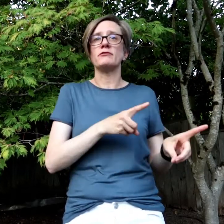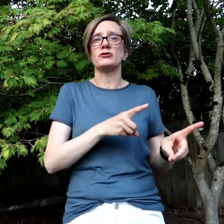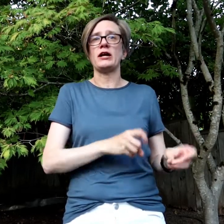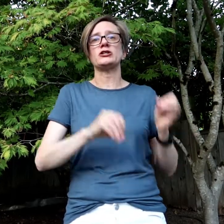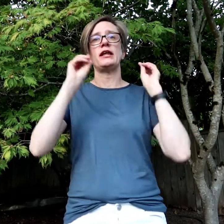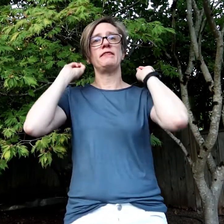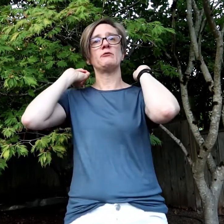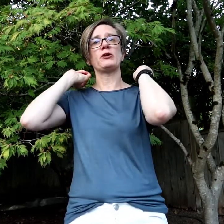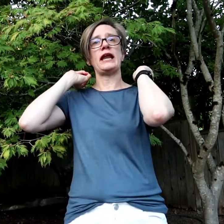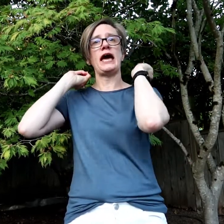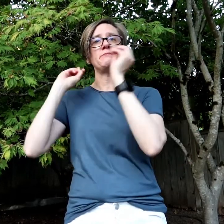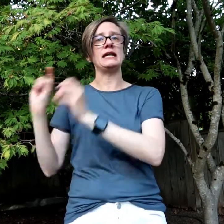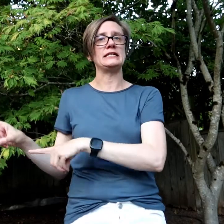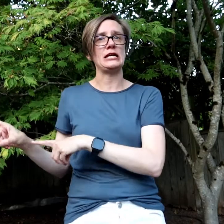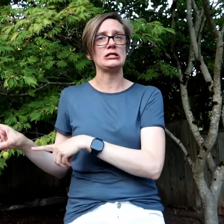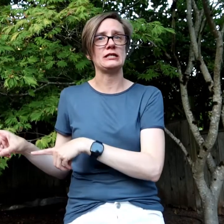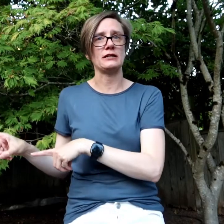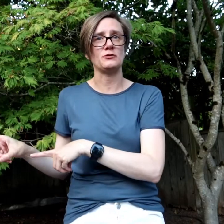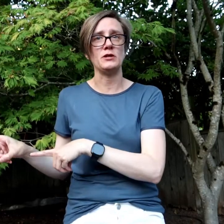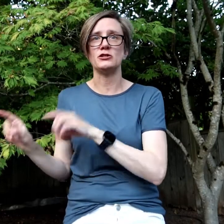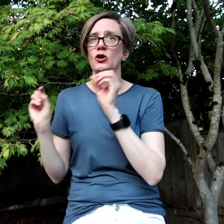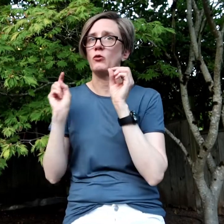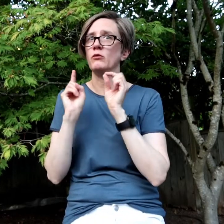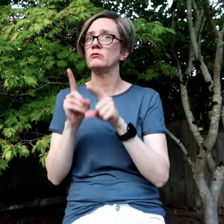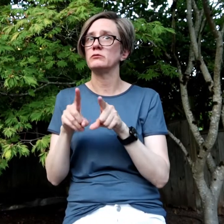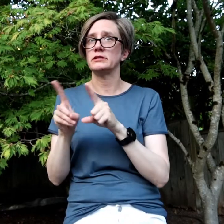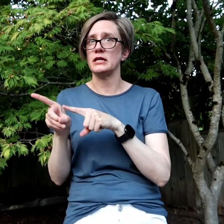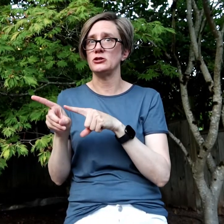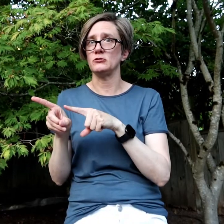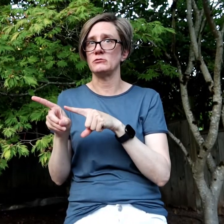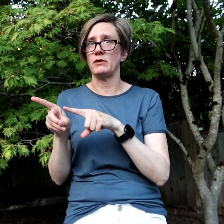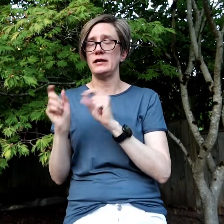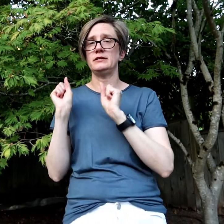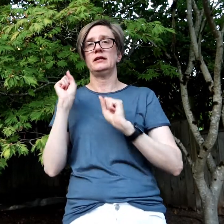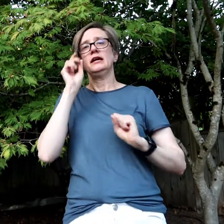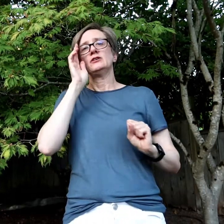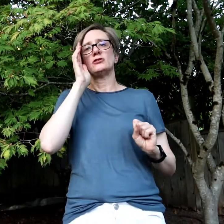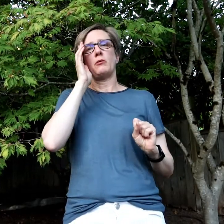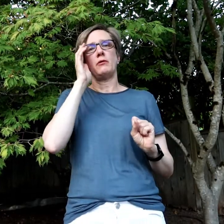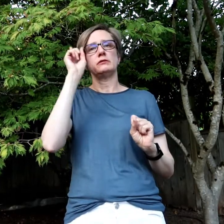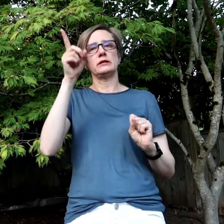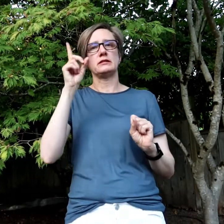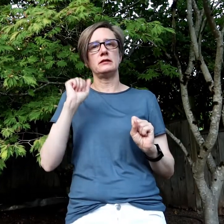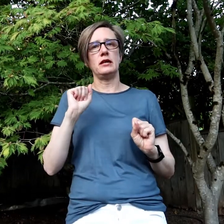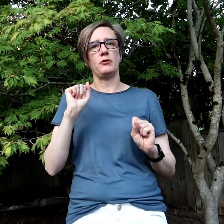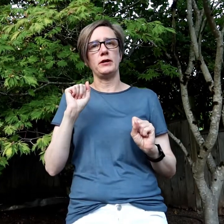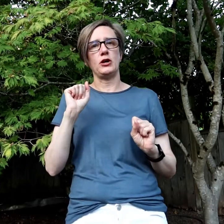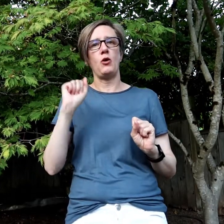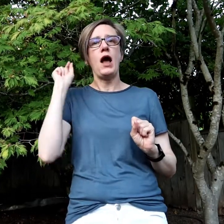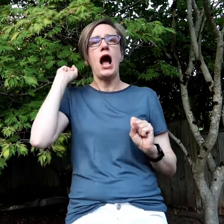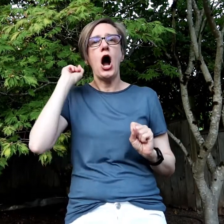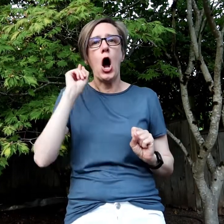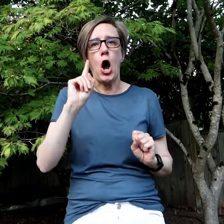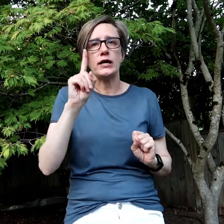attraction, and then we're going to add meditation next week. So stay tuned, right? So listen, here we go. August